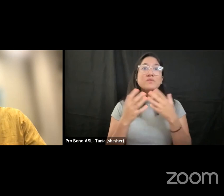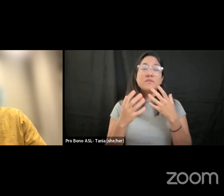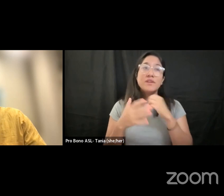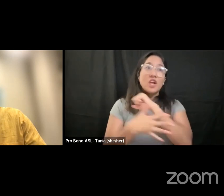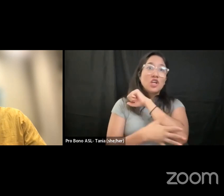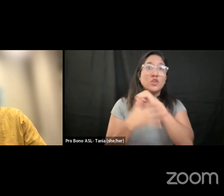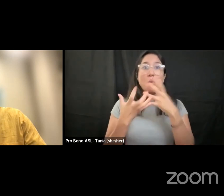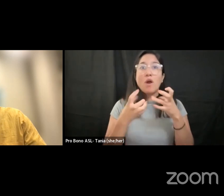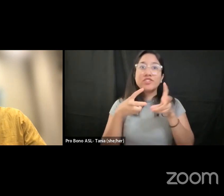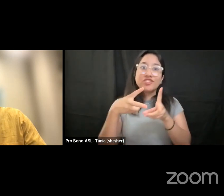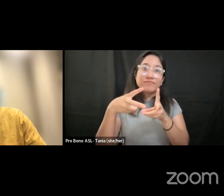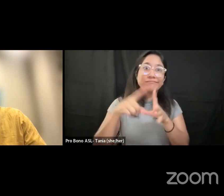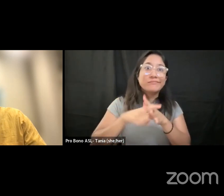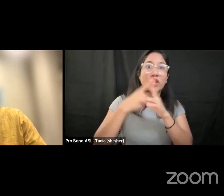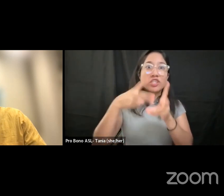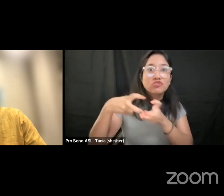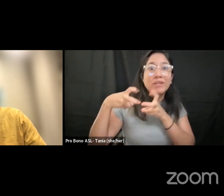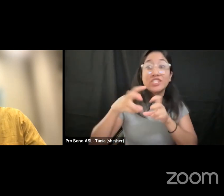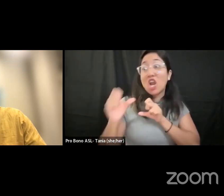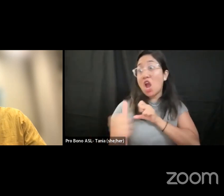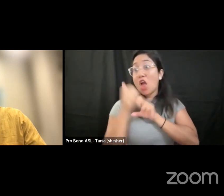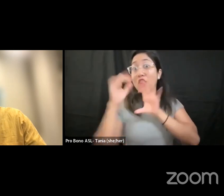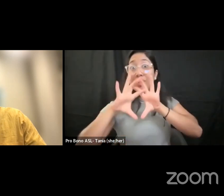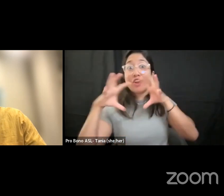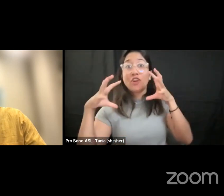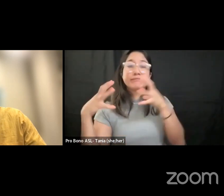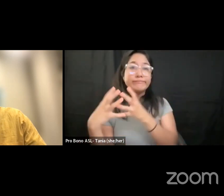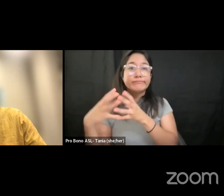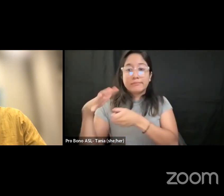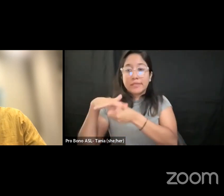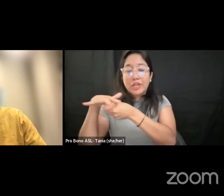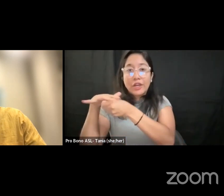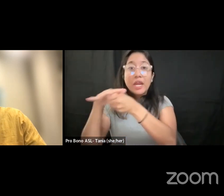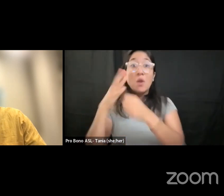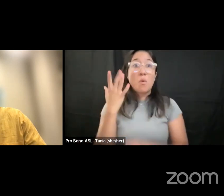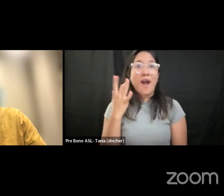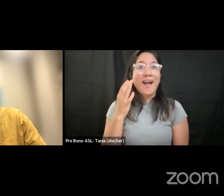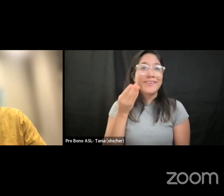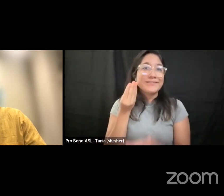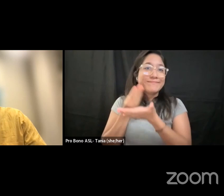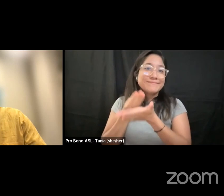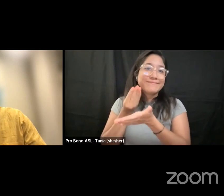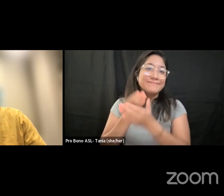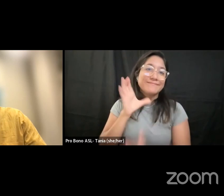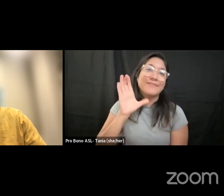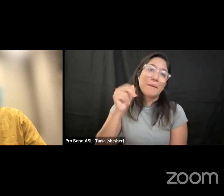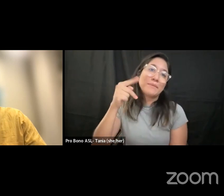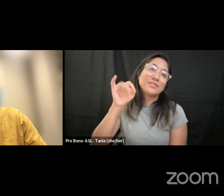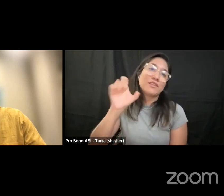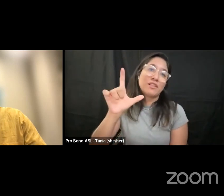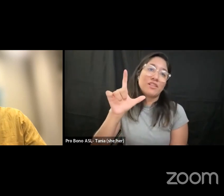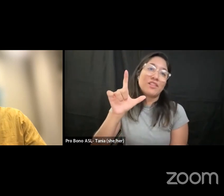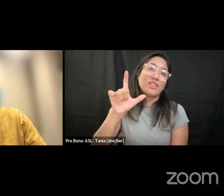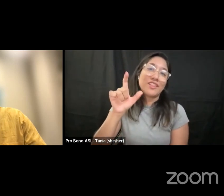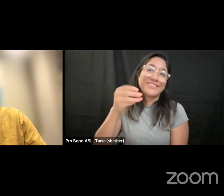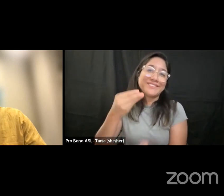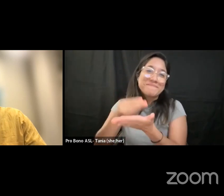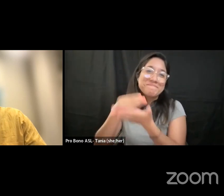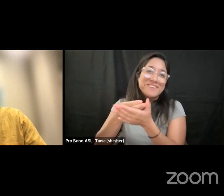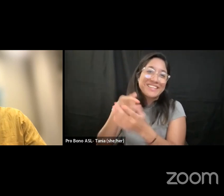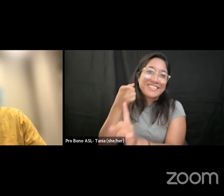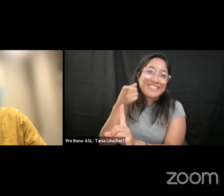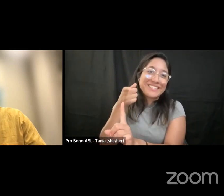of the country why because of capital because that's where the money is and